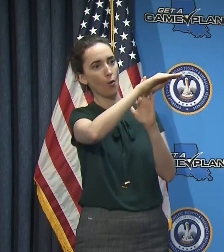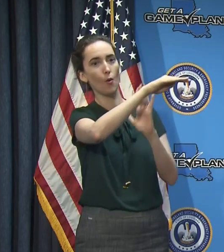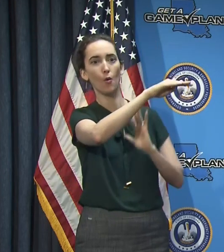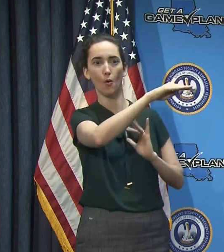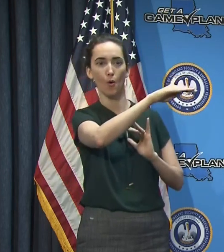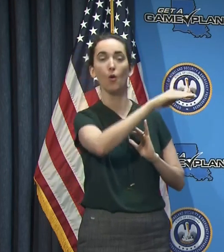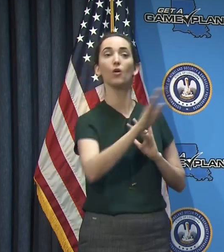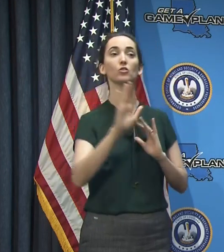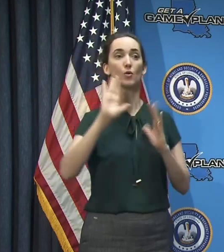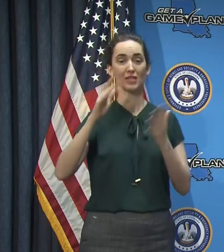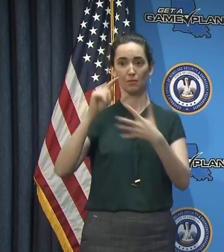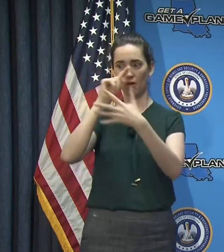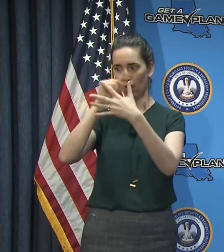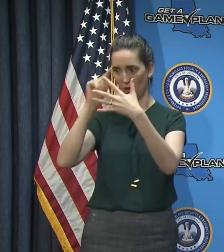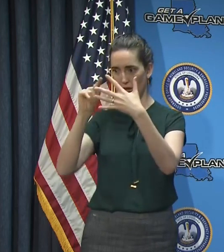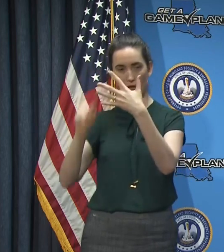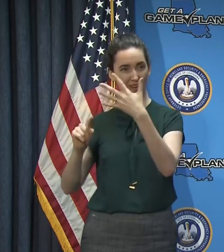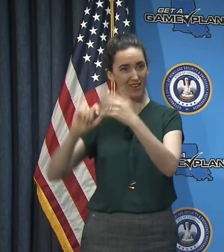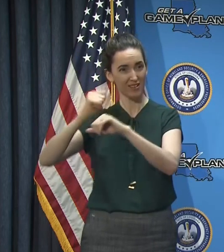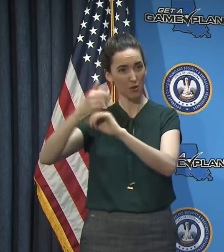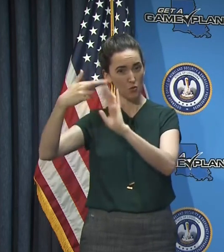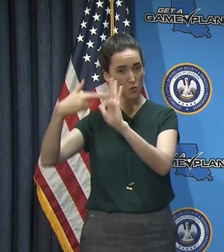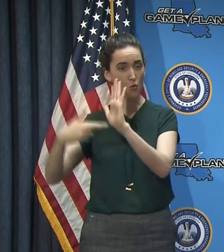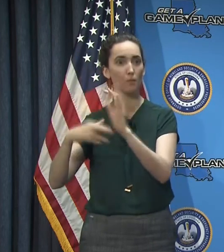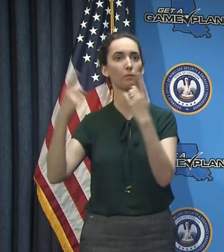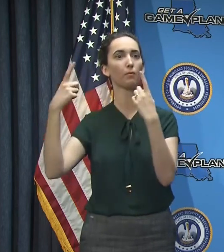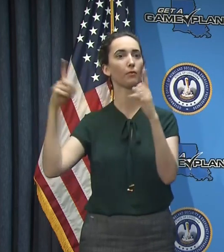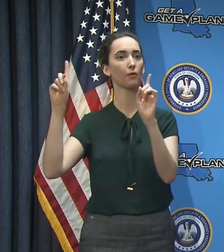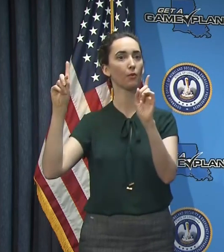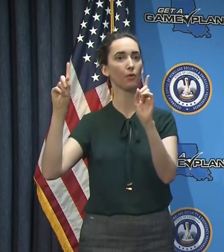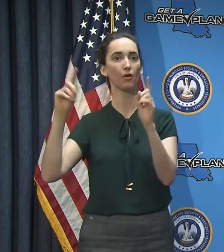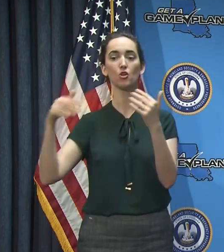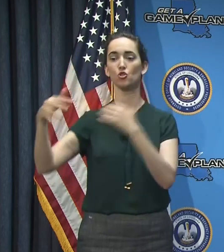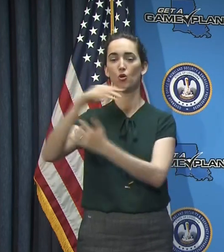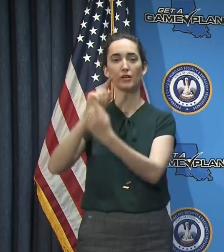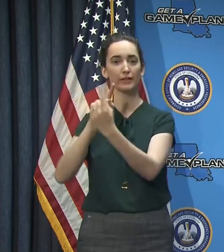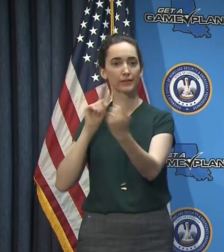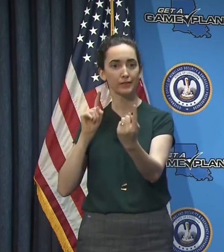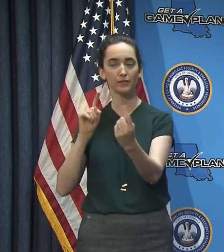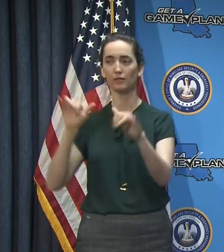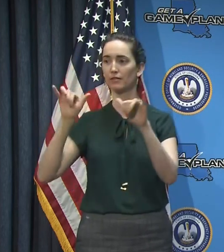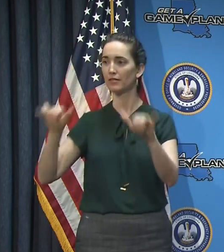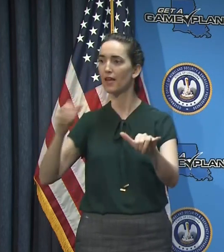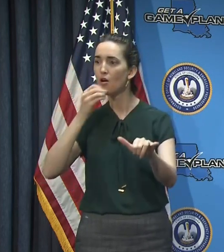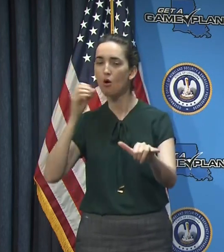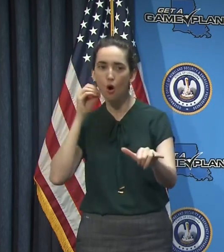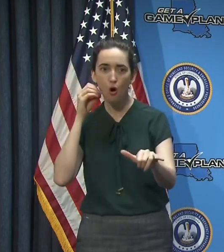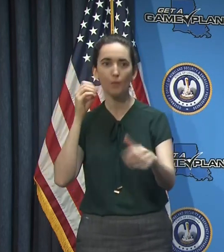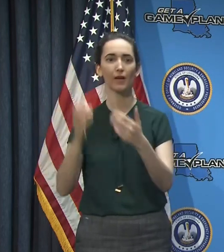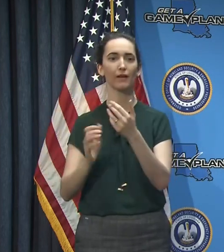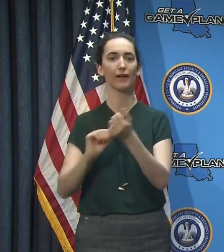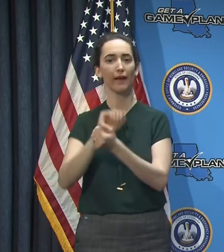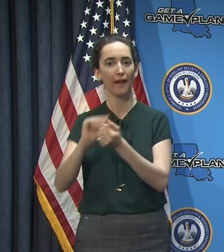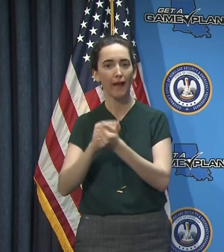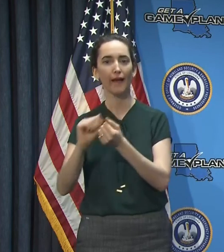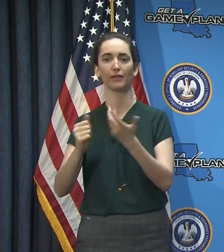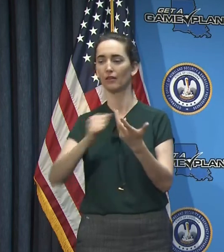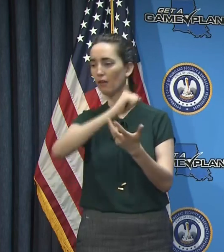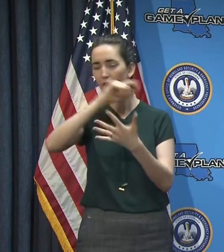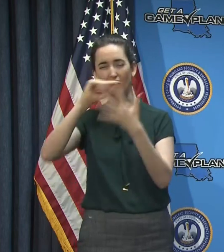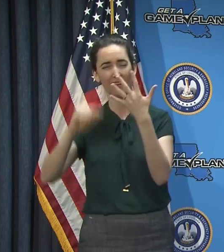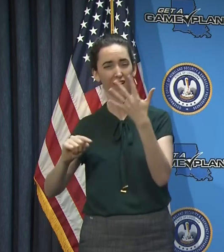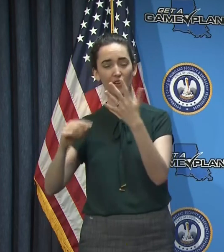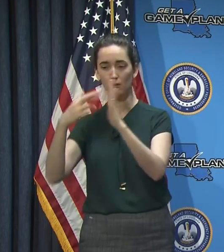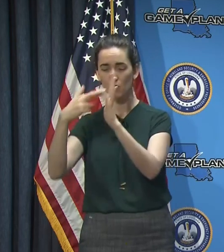the social distancing, the hygiene practices are starting to pay off. And we're seeing that in the numbers.